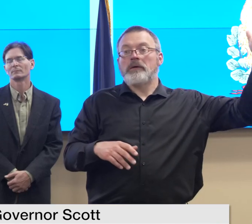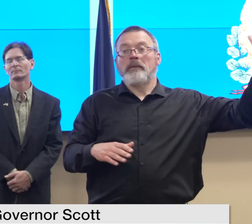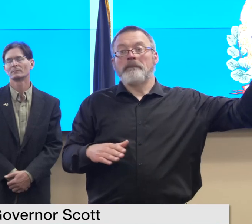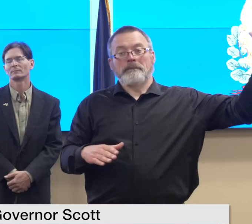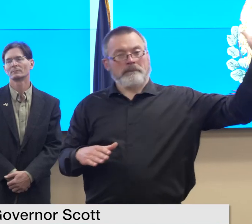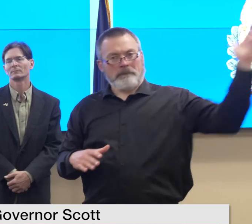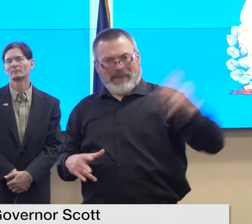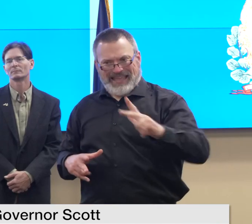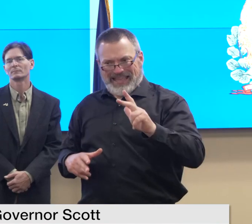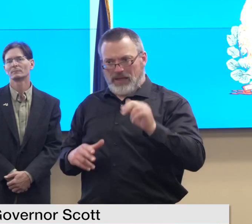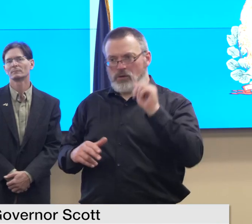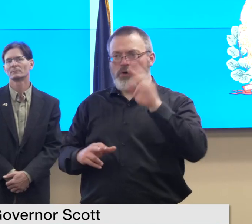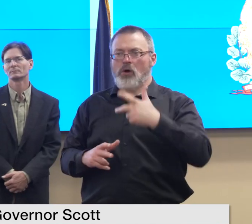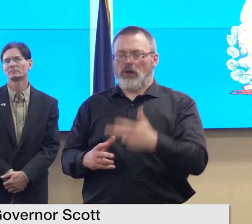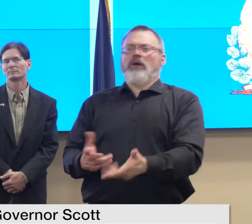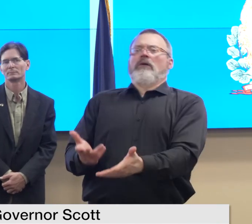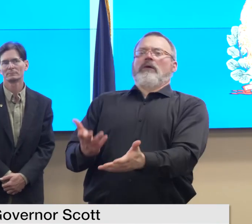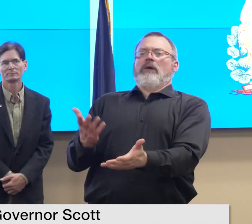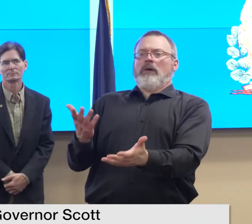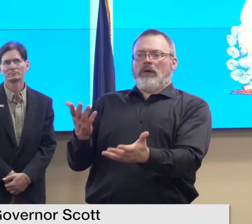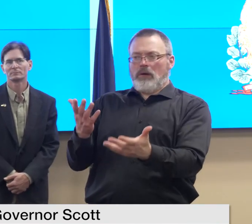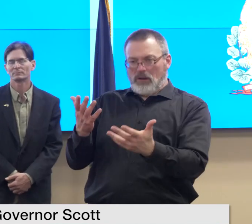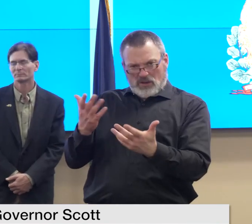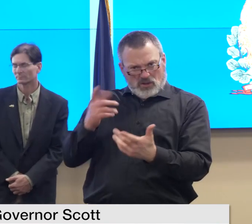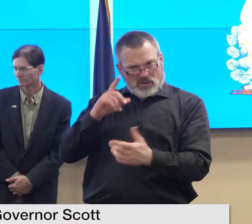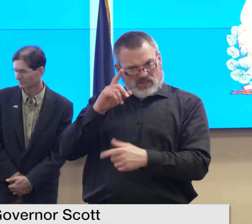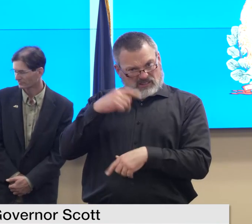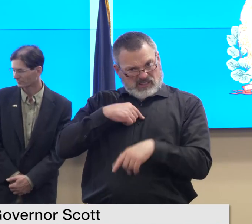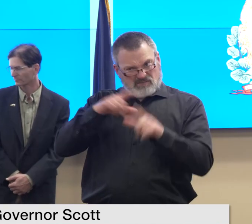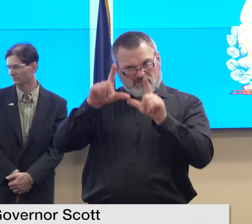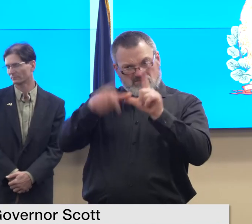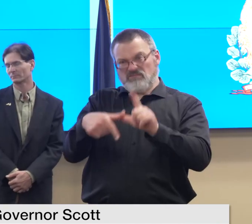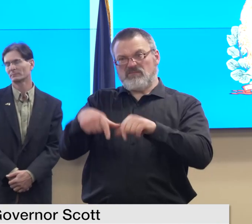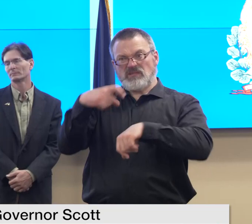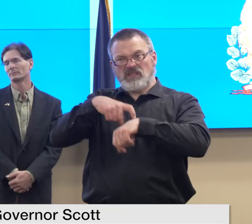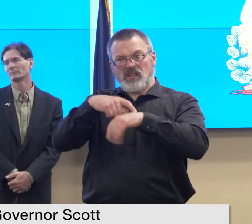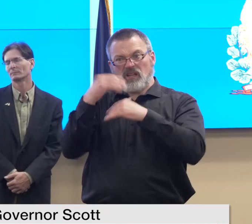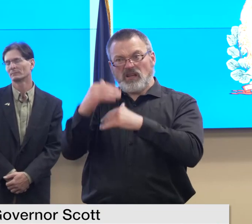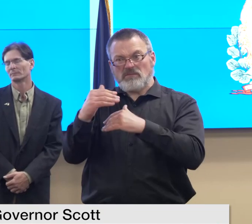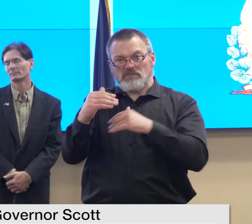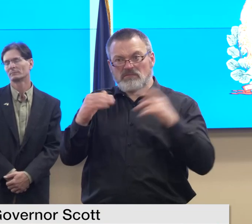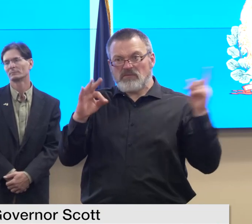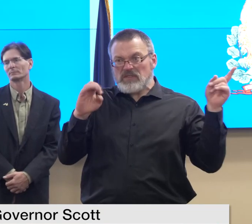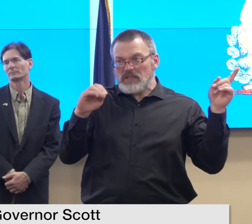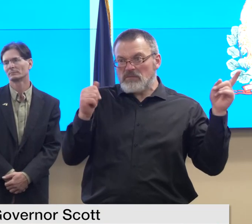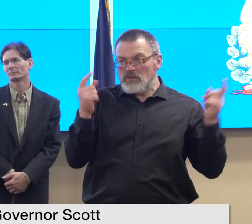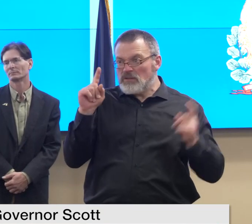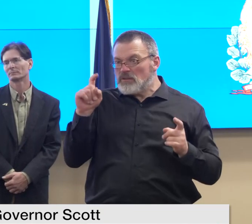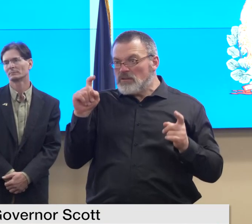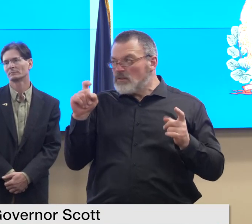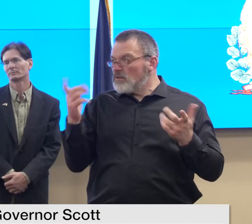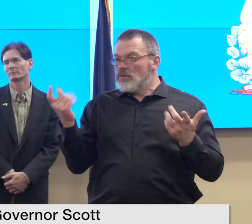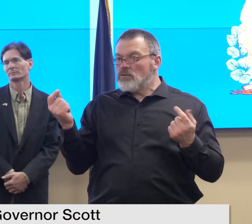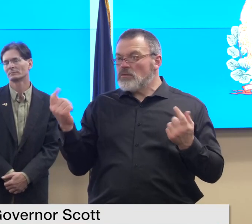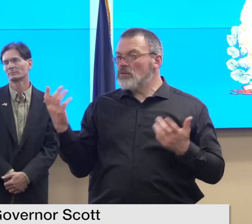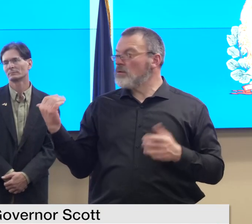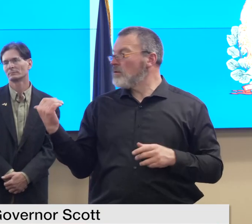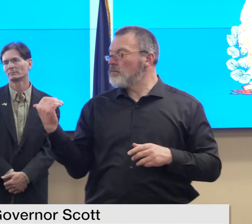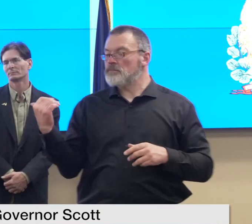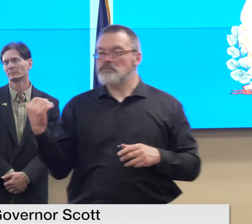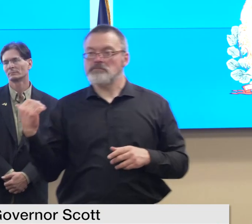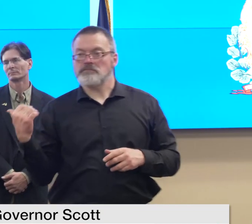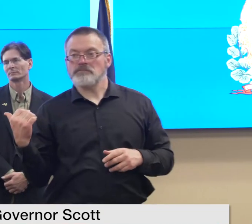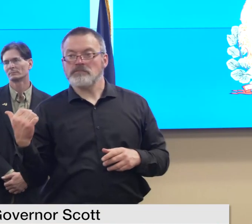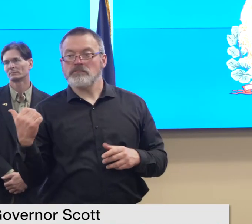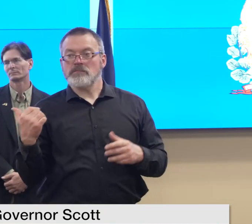any uh deadline uh where they can file for fema for damages caused by the storm well right now